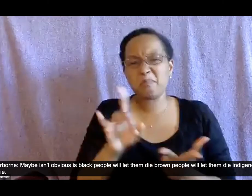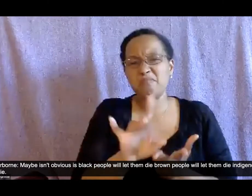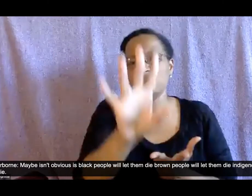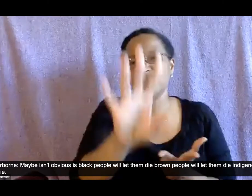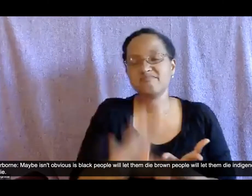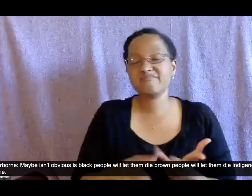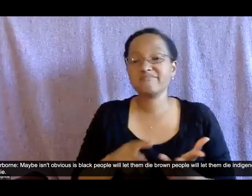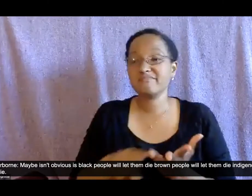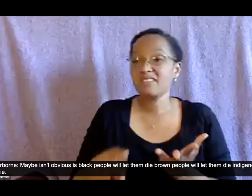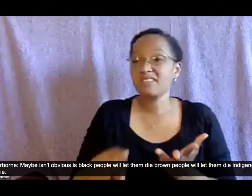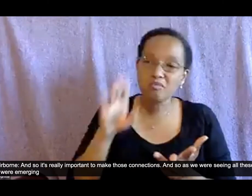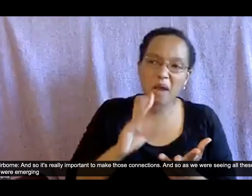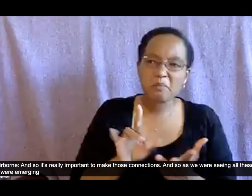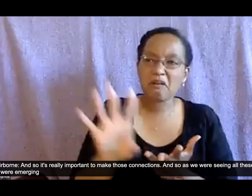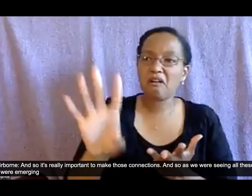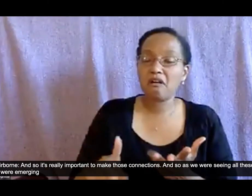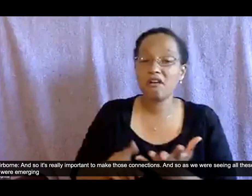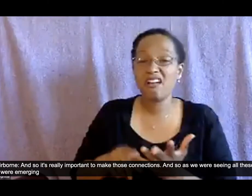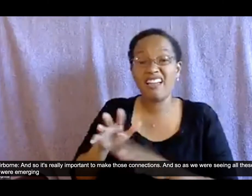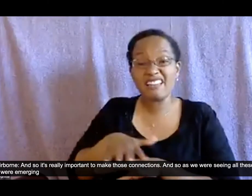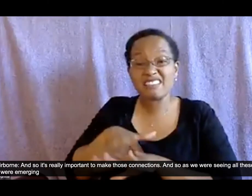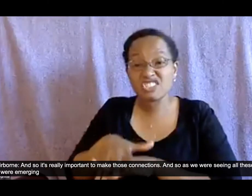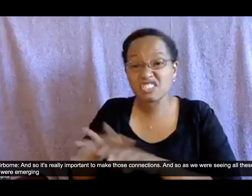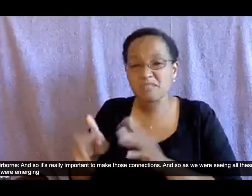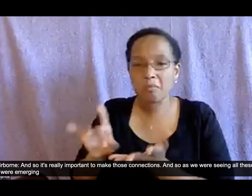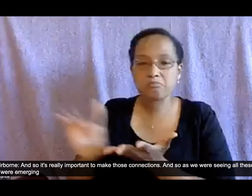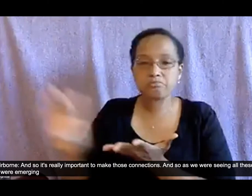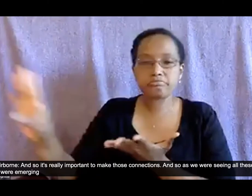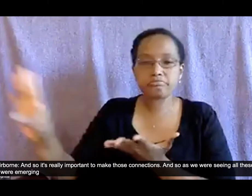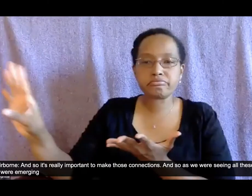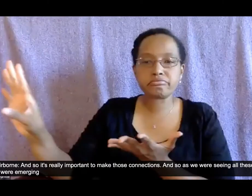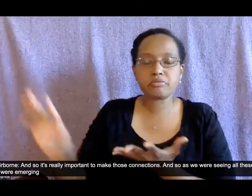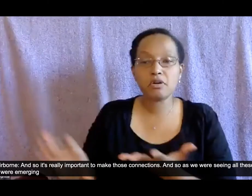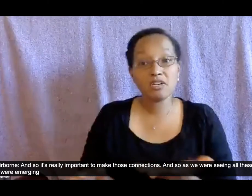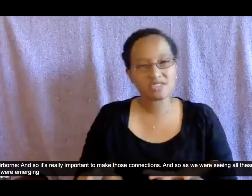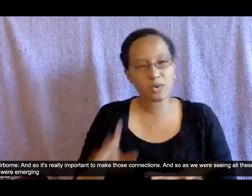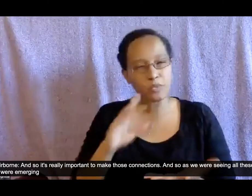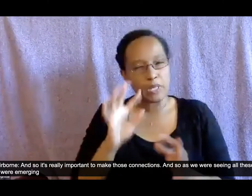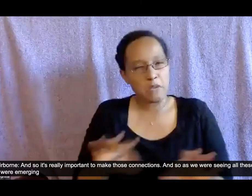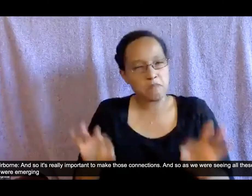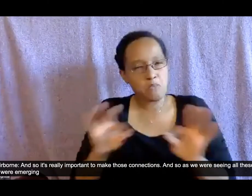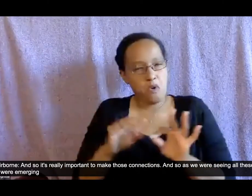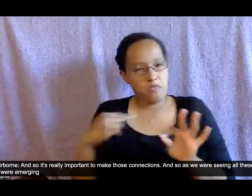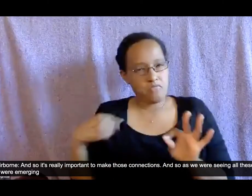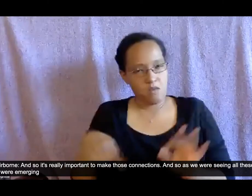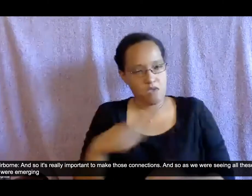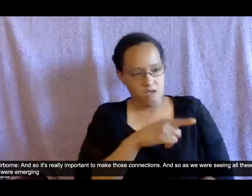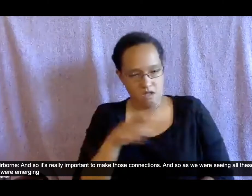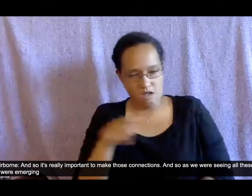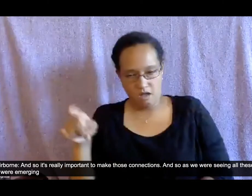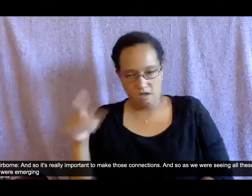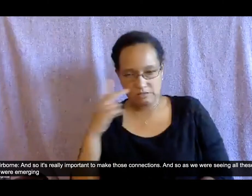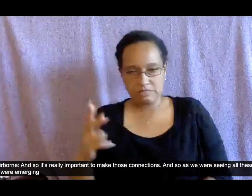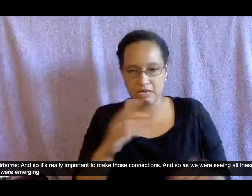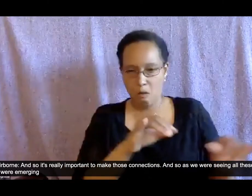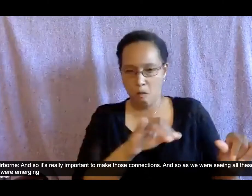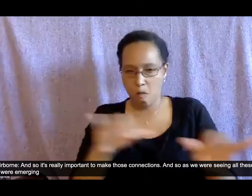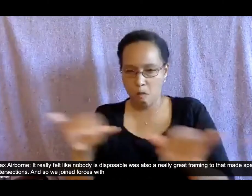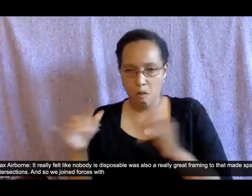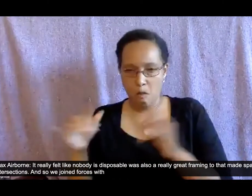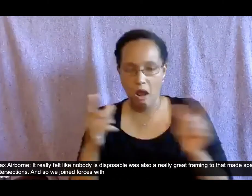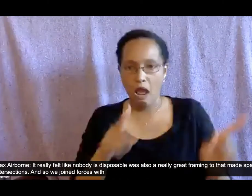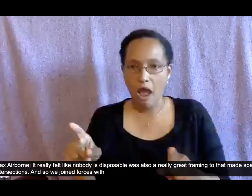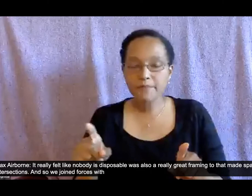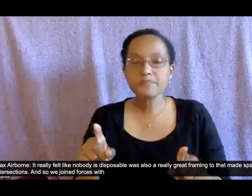people will let them die and so it's really important to make those connections and so as we were seeing all these connections as things were emerging um